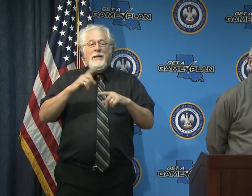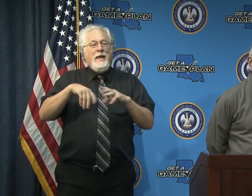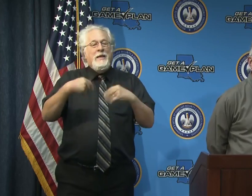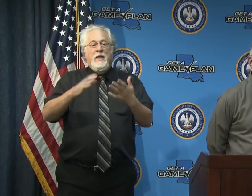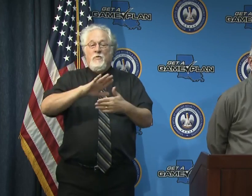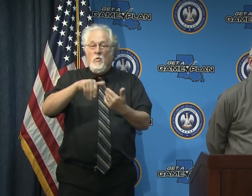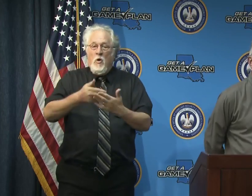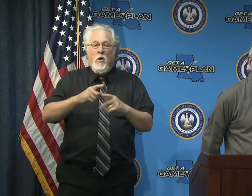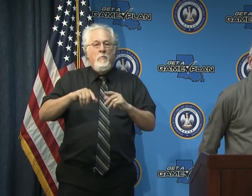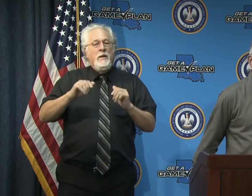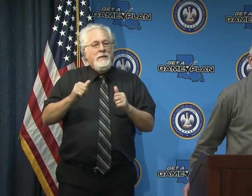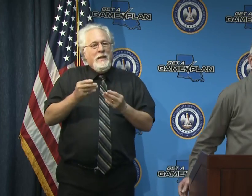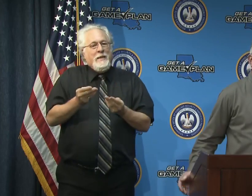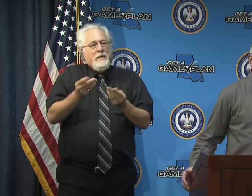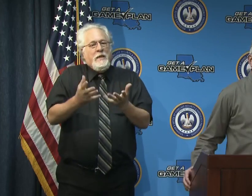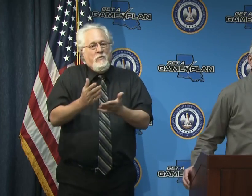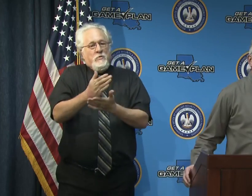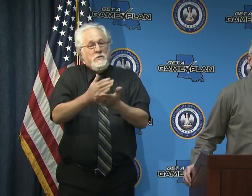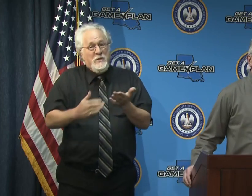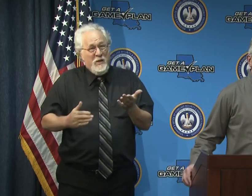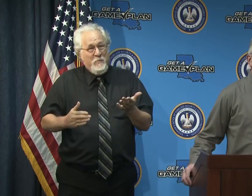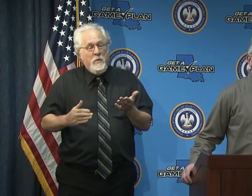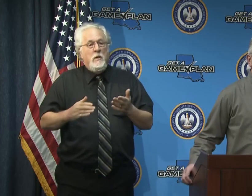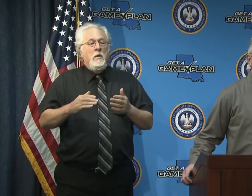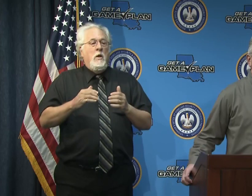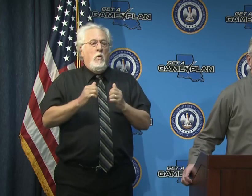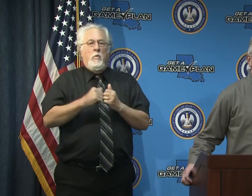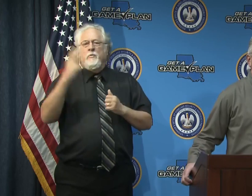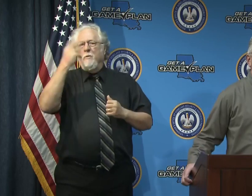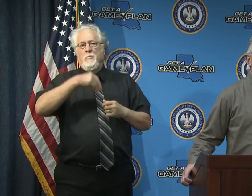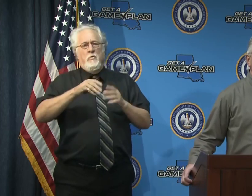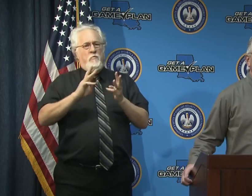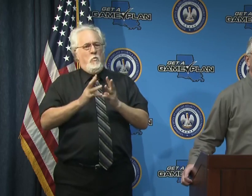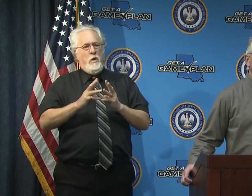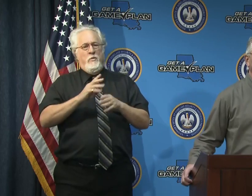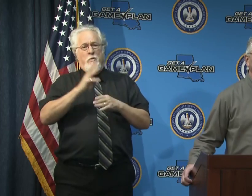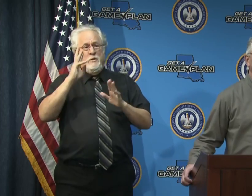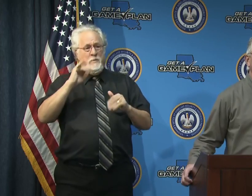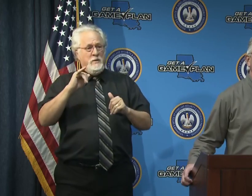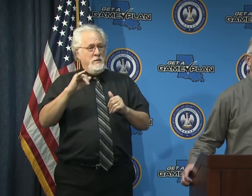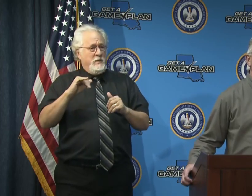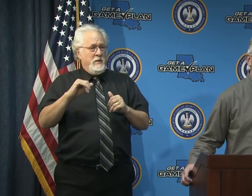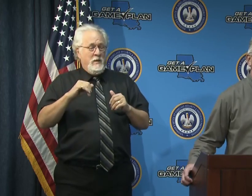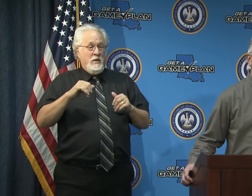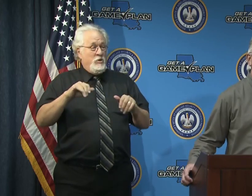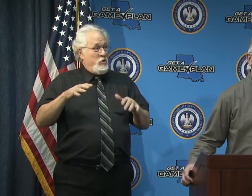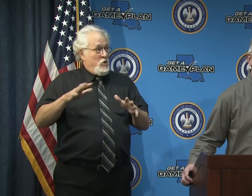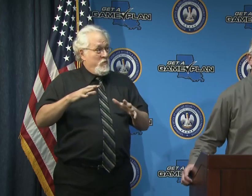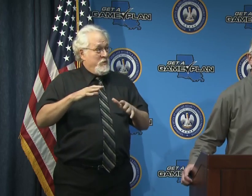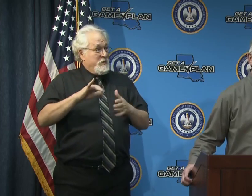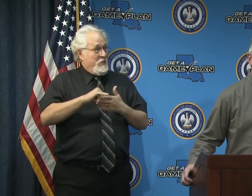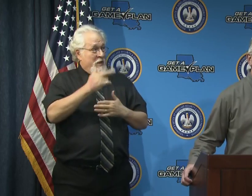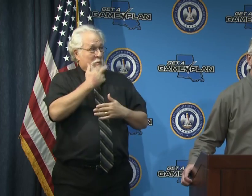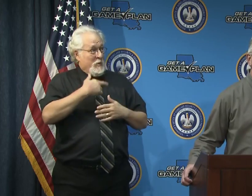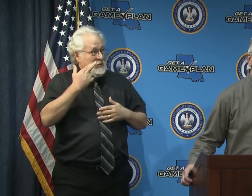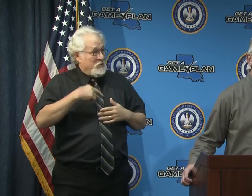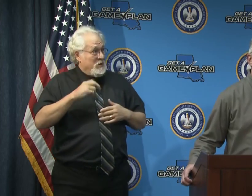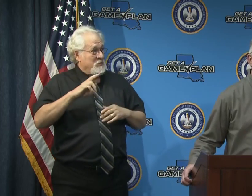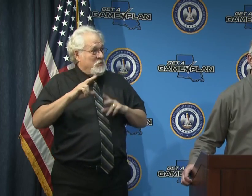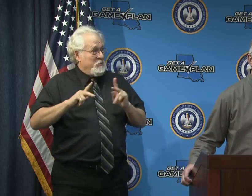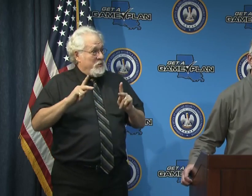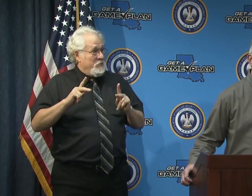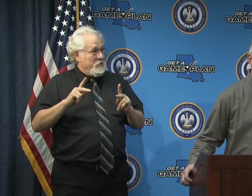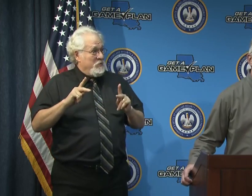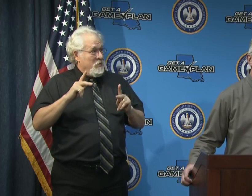wanted to but we can at least go this far and then with beautiful weather expected this weekend is there any part of you that's nervous that restaurants or residents may you